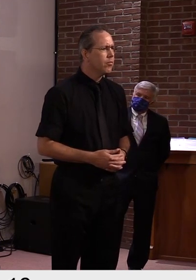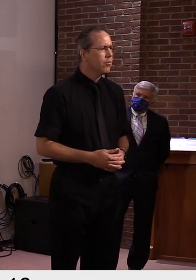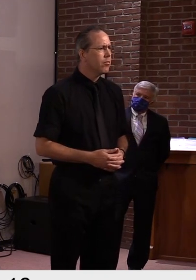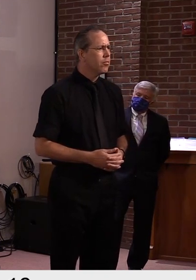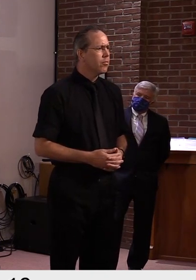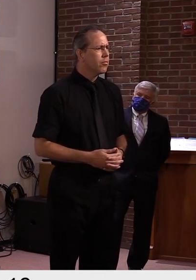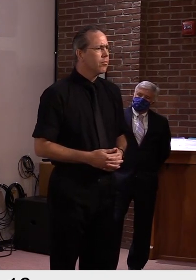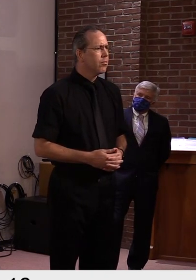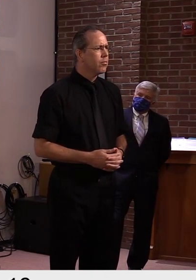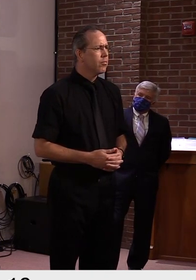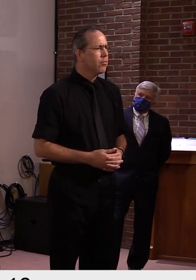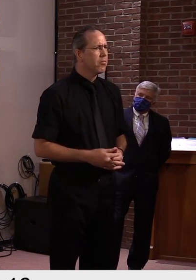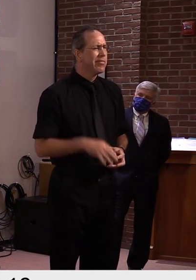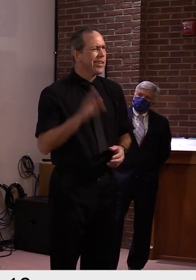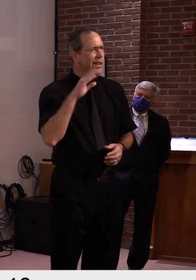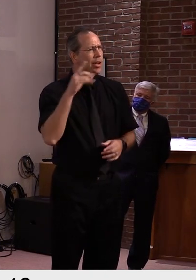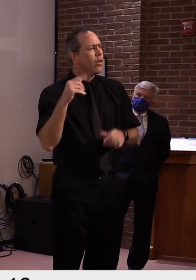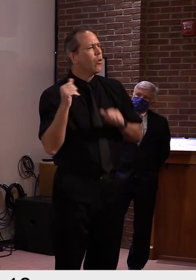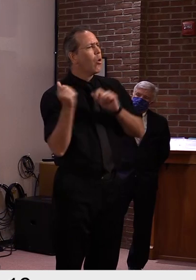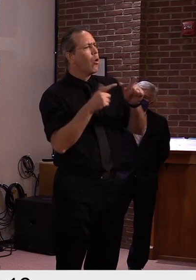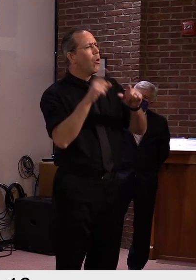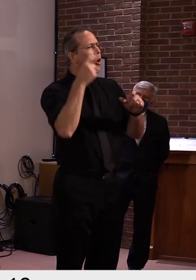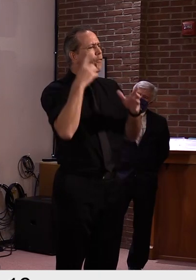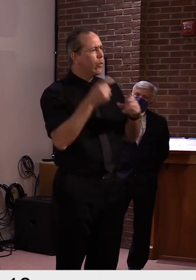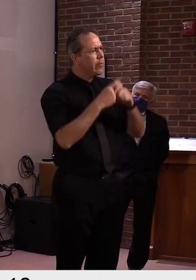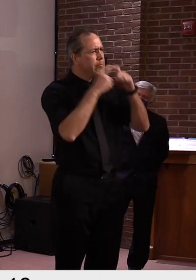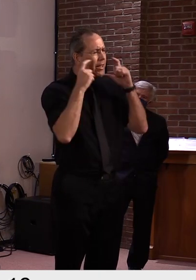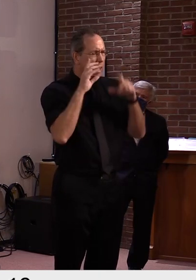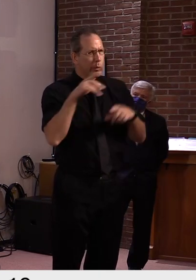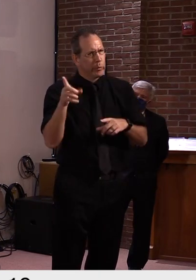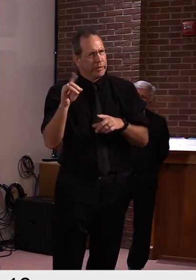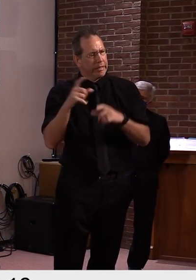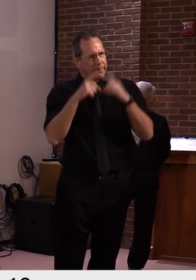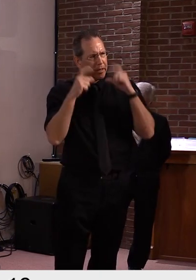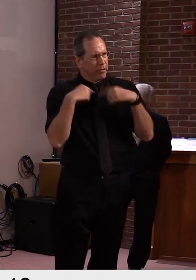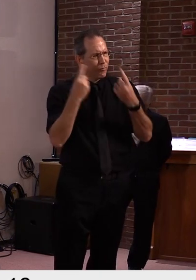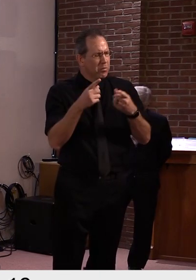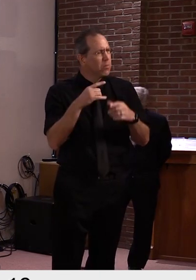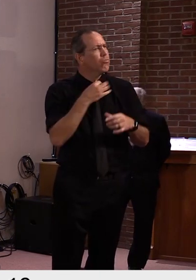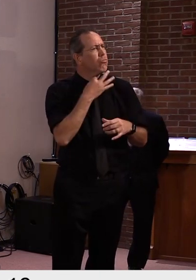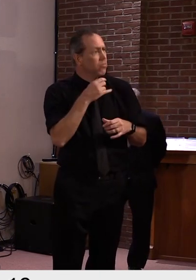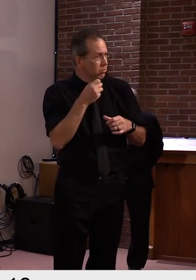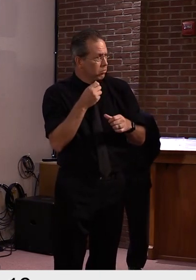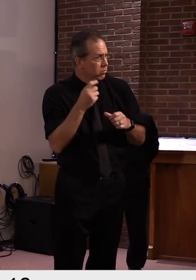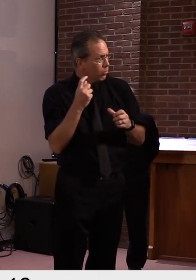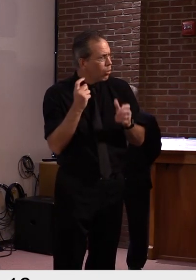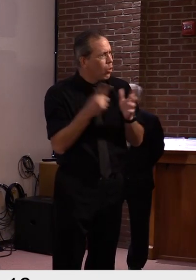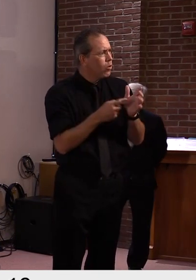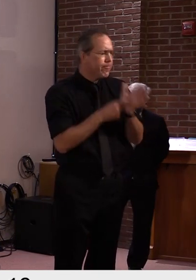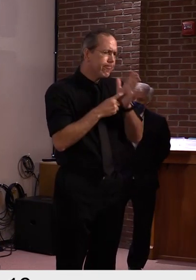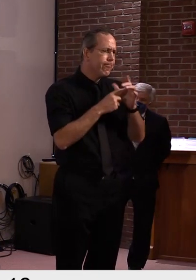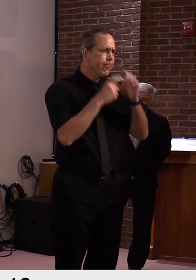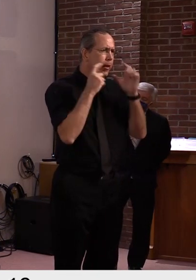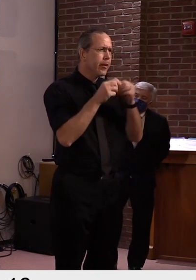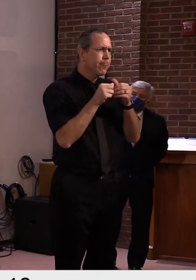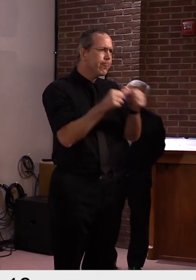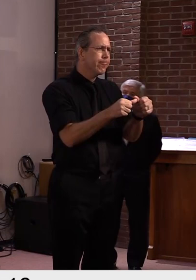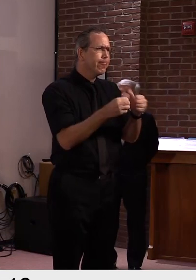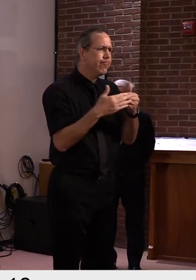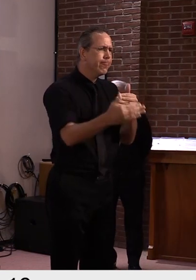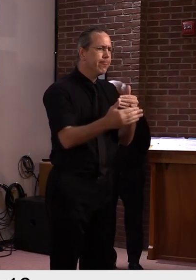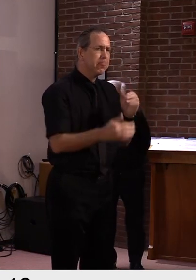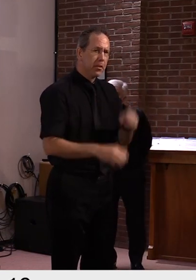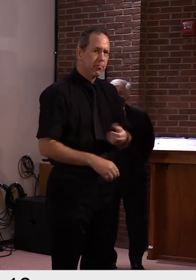Well, I think every state has to do with what they think is right, uh, for their, uh, their states in particular. But,